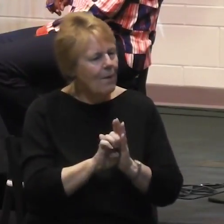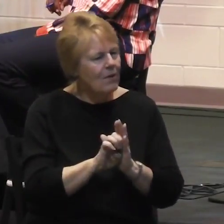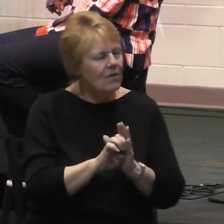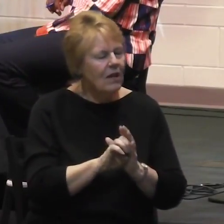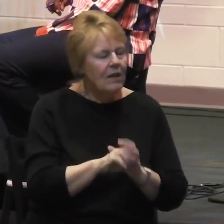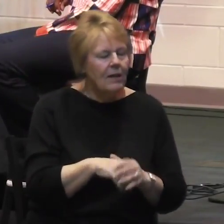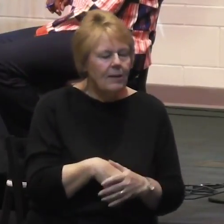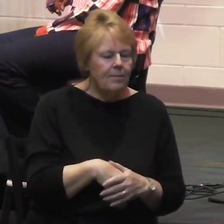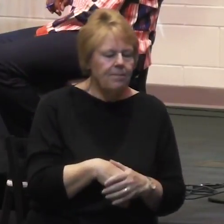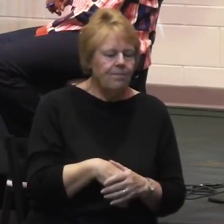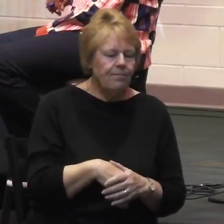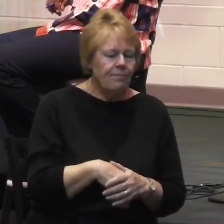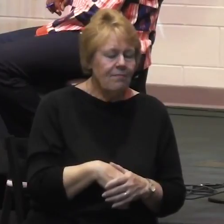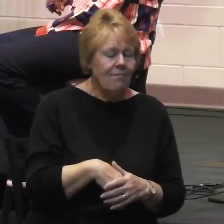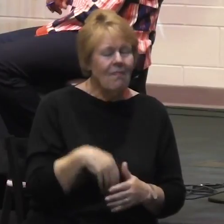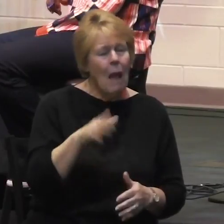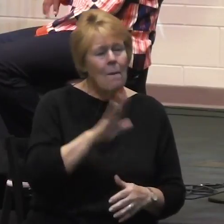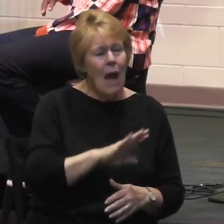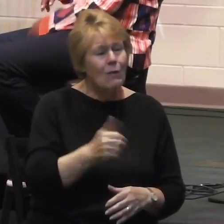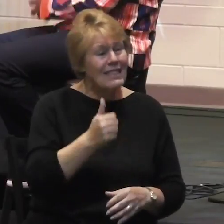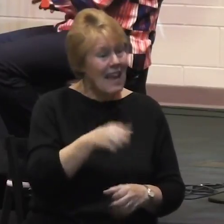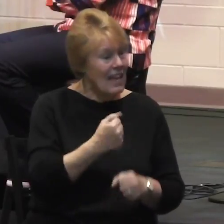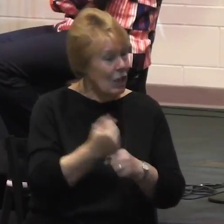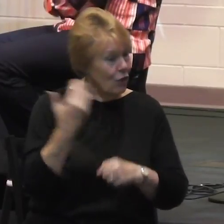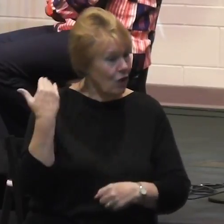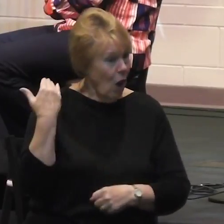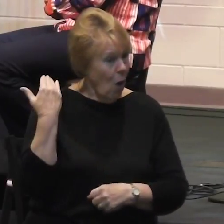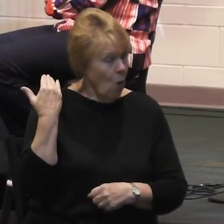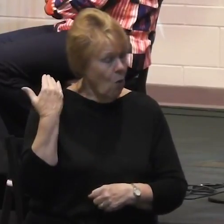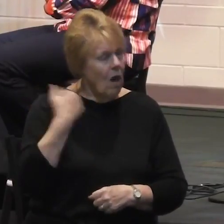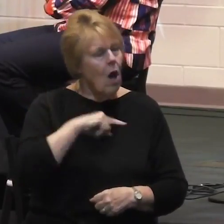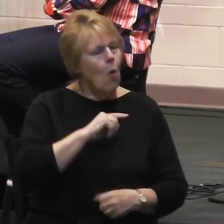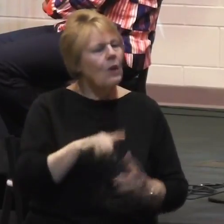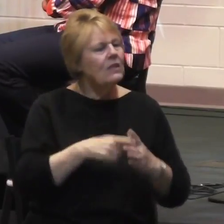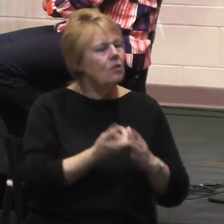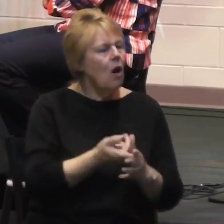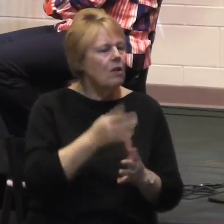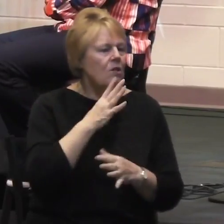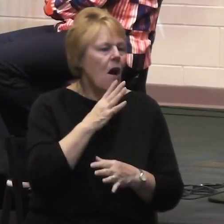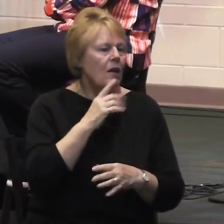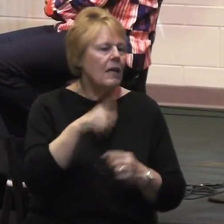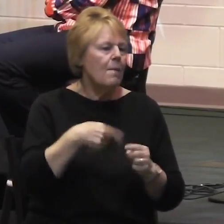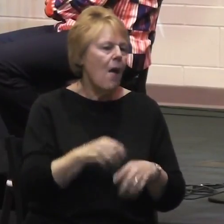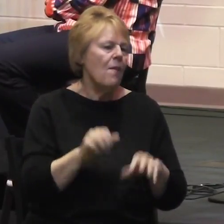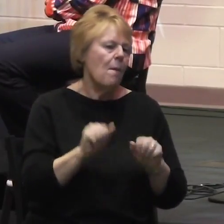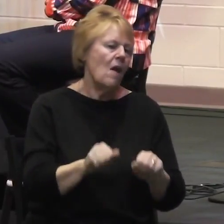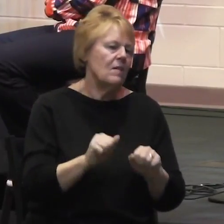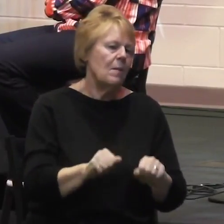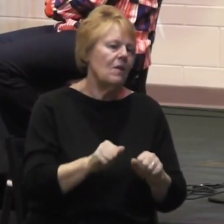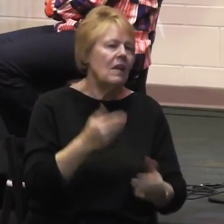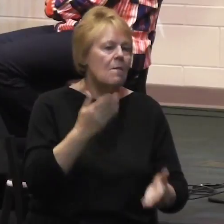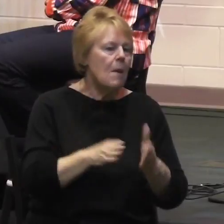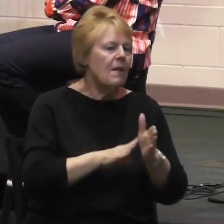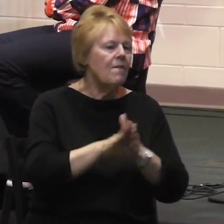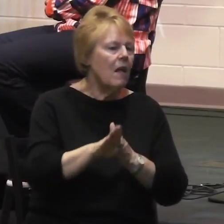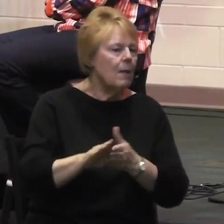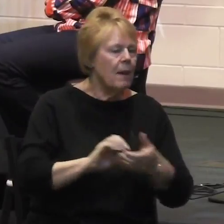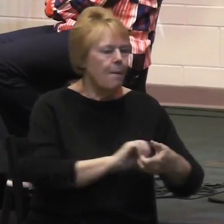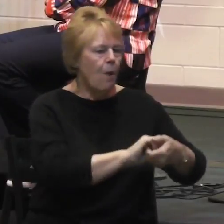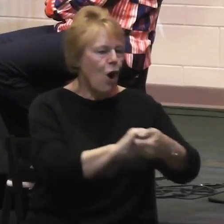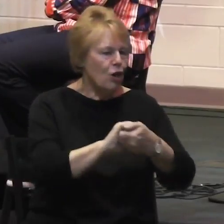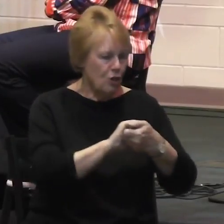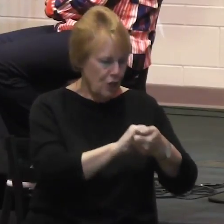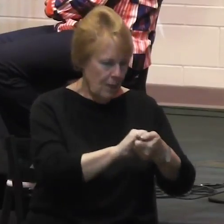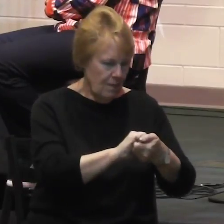10 years ago, we start talking about the possibility of doing some partnerships with student missions in